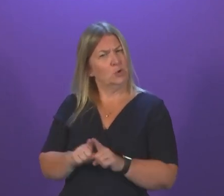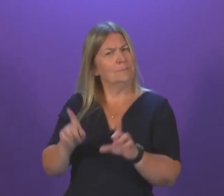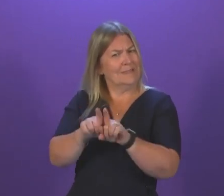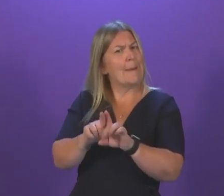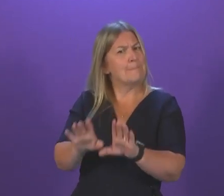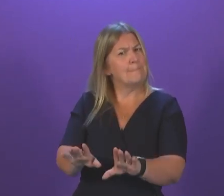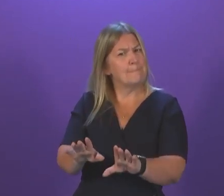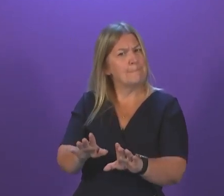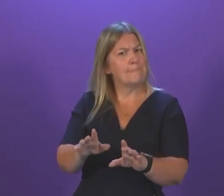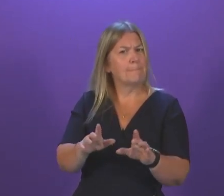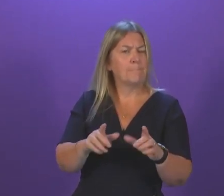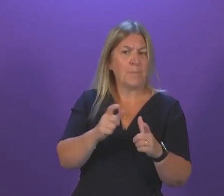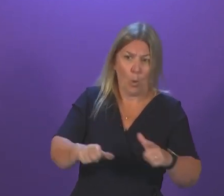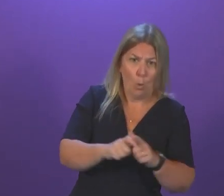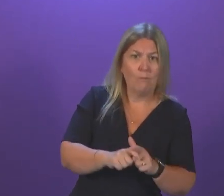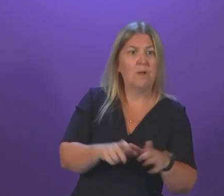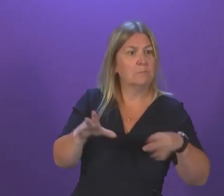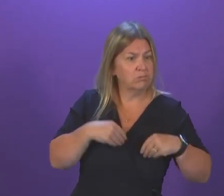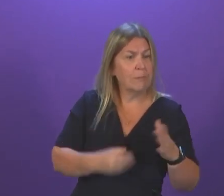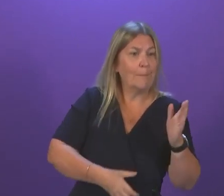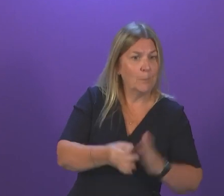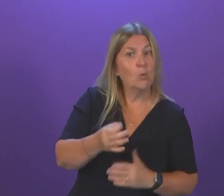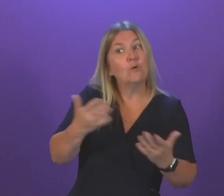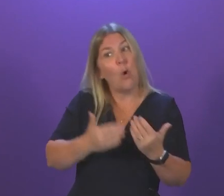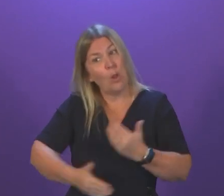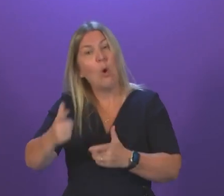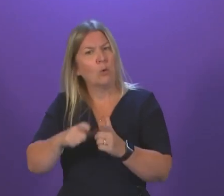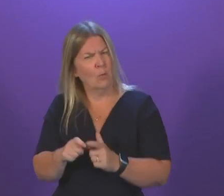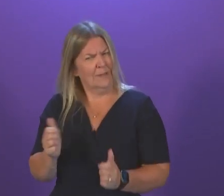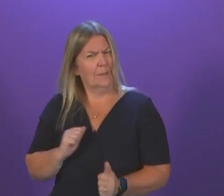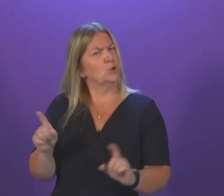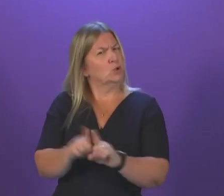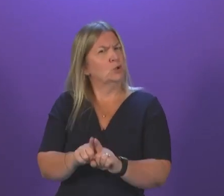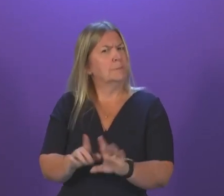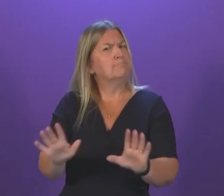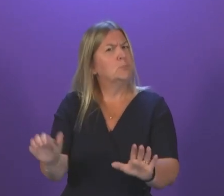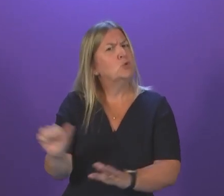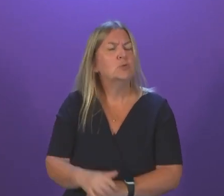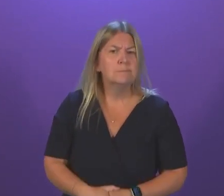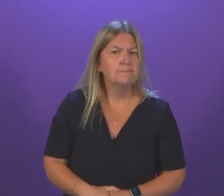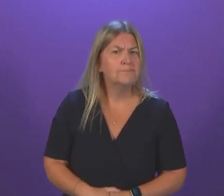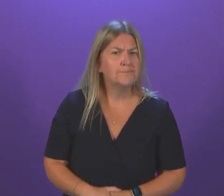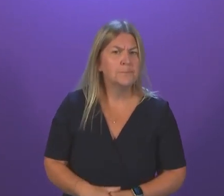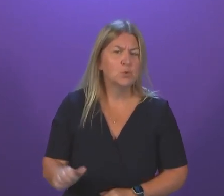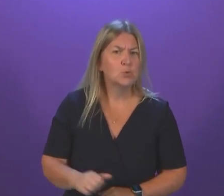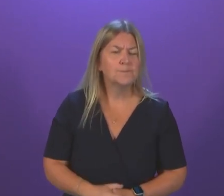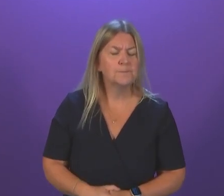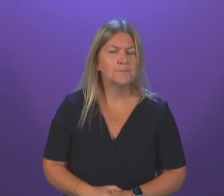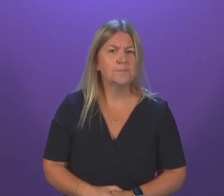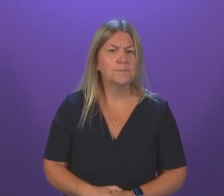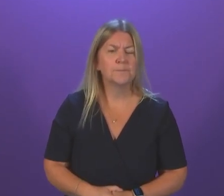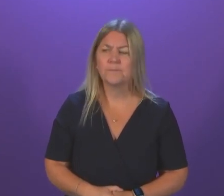suffered COVID and given the nature of long COVID it absolutely should apply to those suffering from that condition as well.